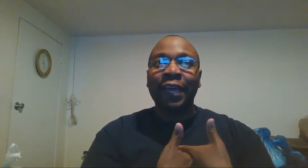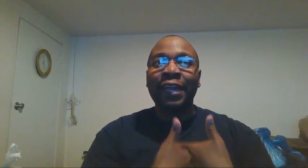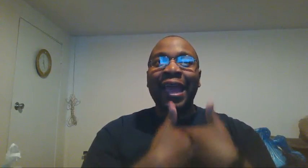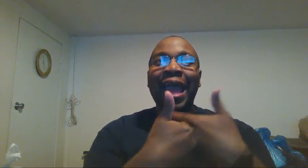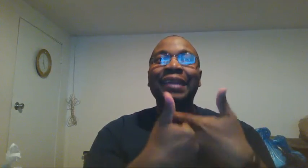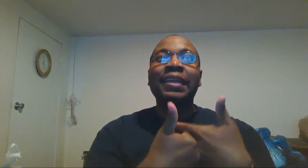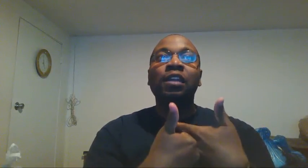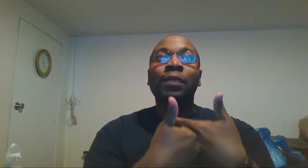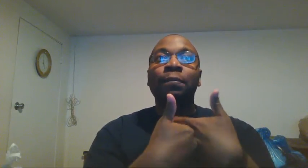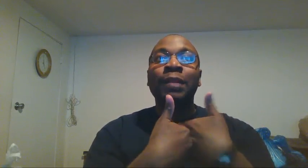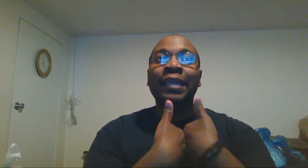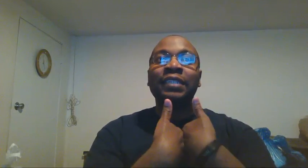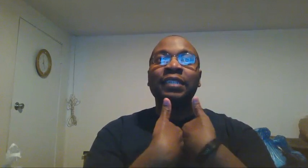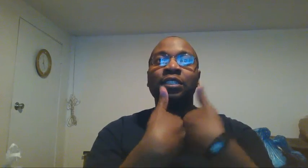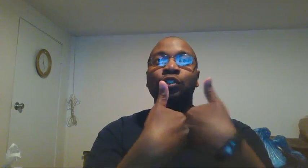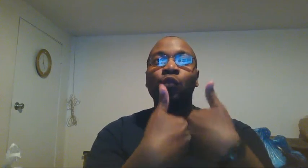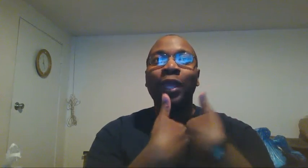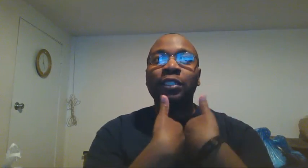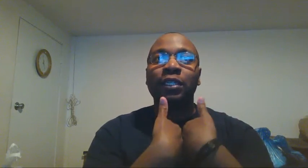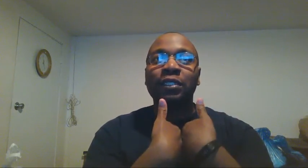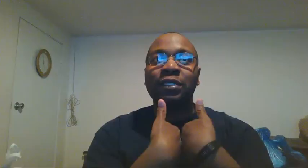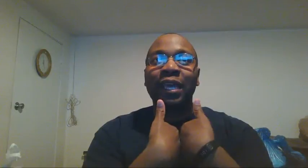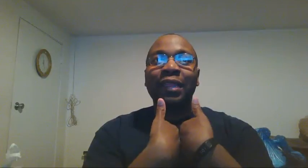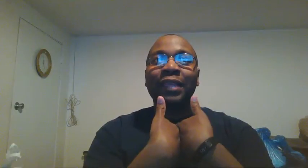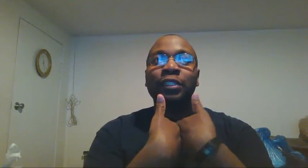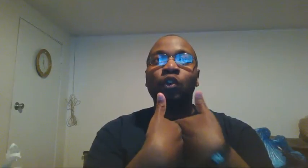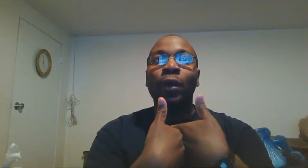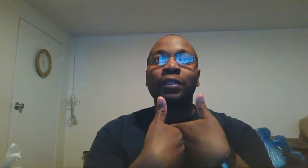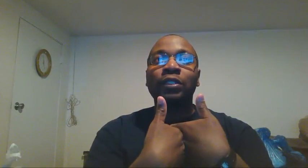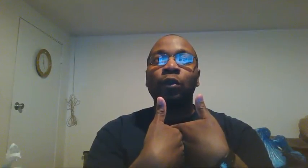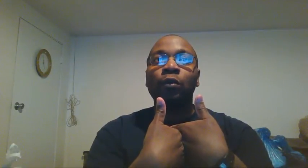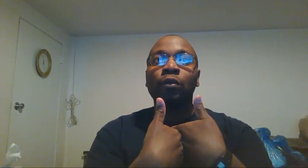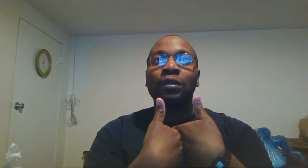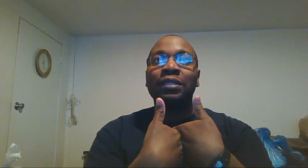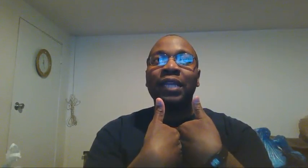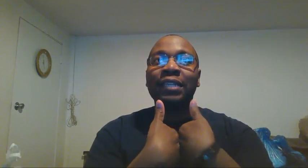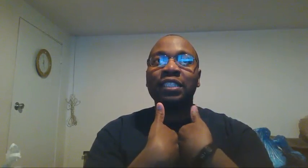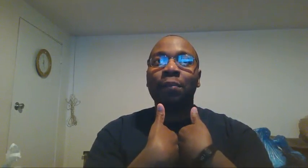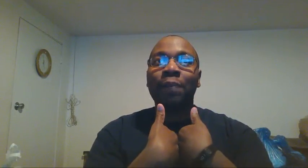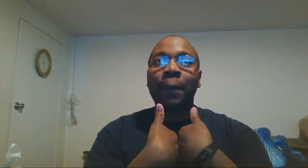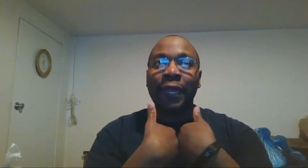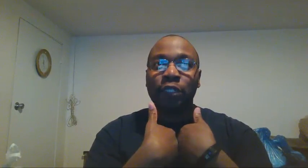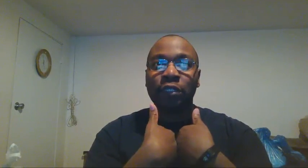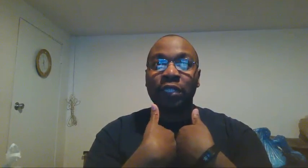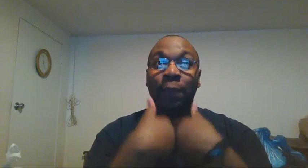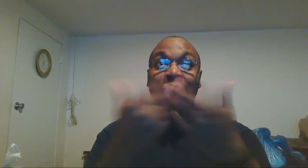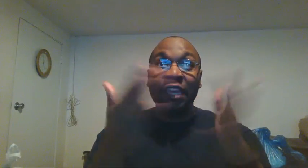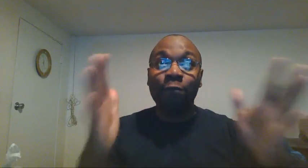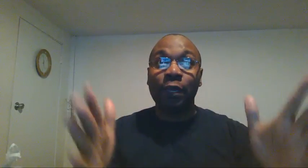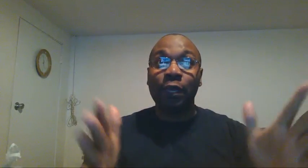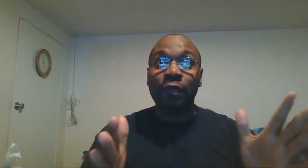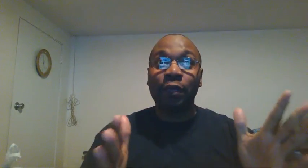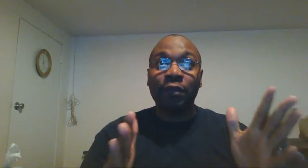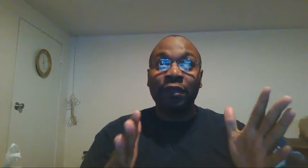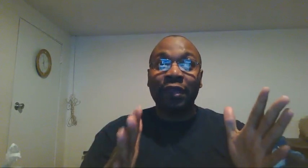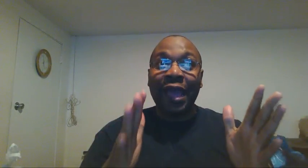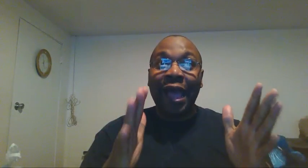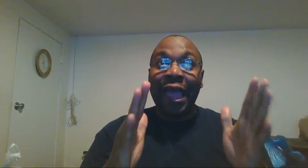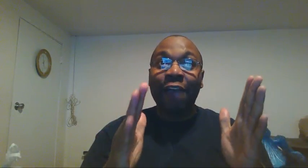i need to be placed in situations that's going to test my patience and believe me i have been